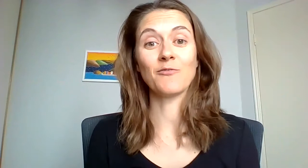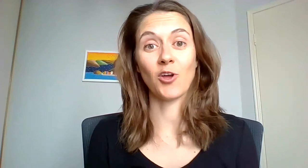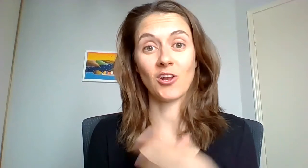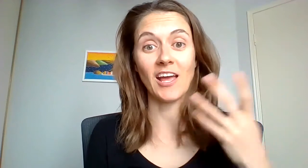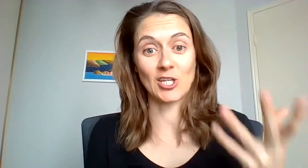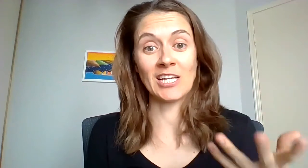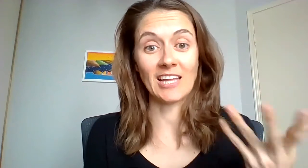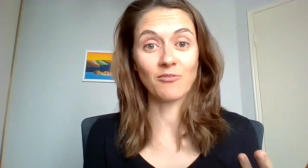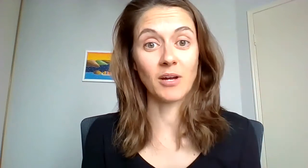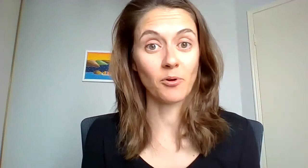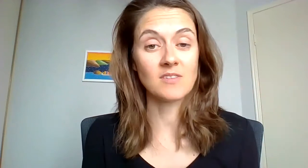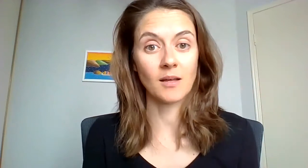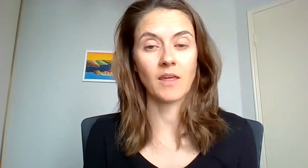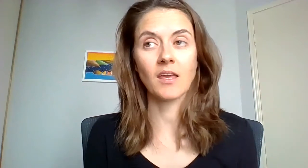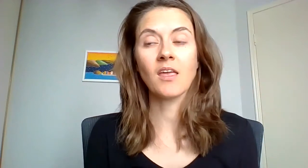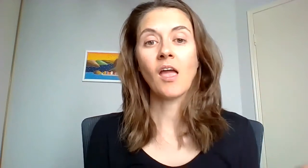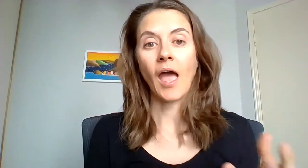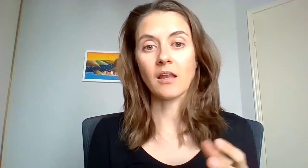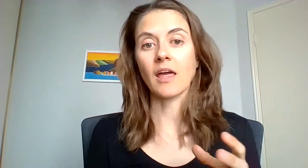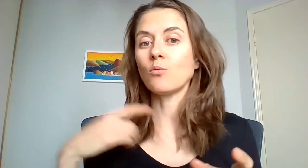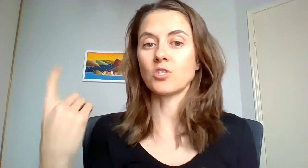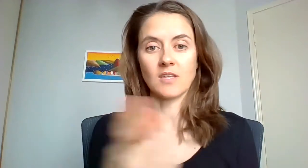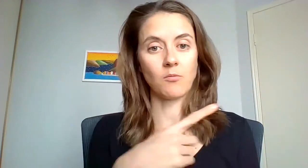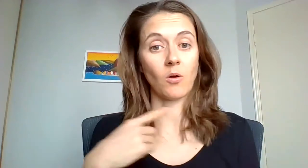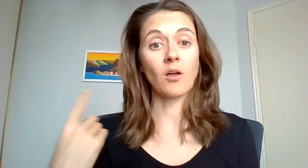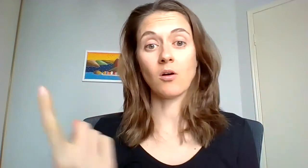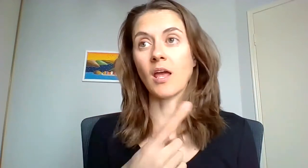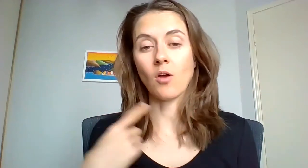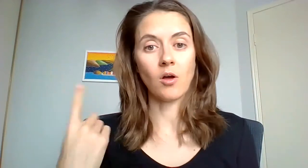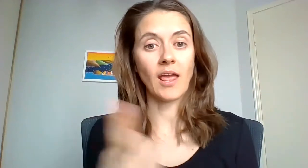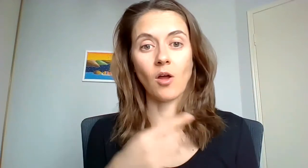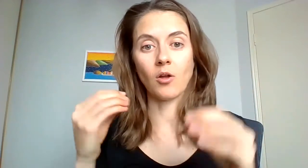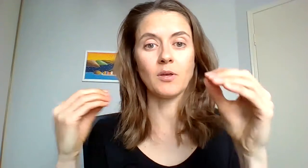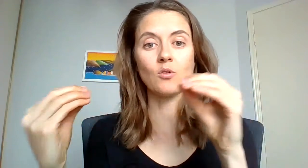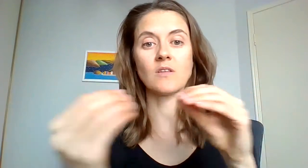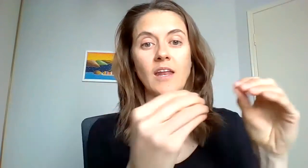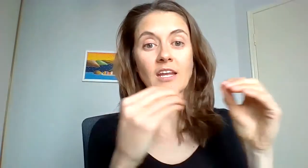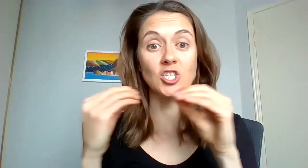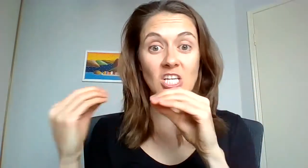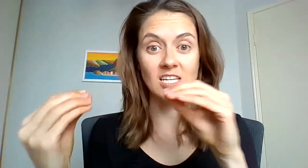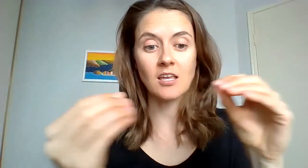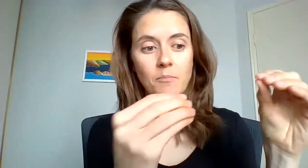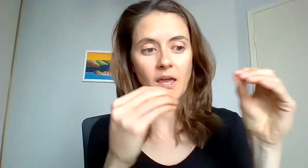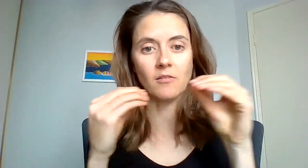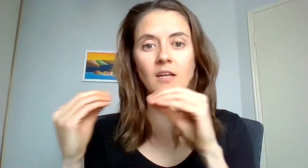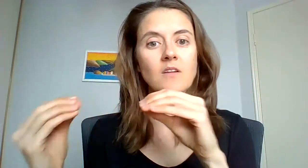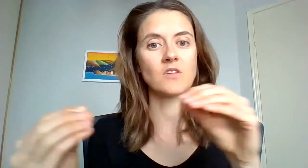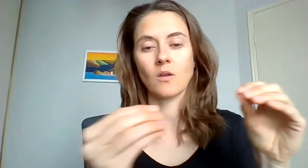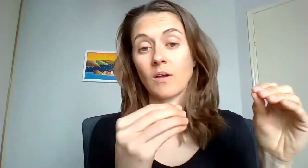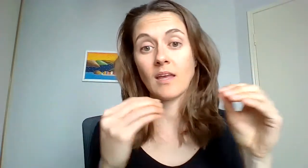for her to actually let rip on something and they will just keep going on and on and on because of that energetic pairing that's just going